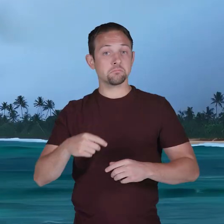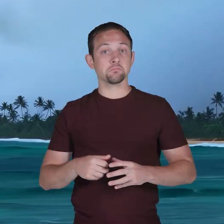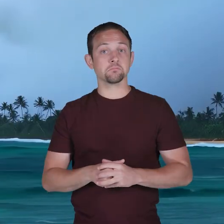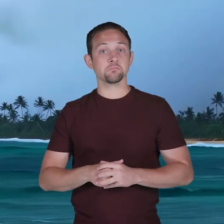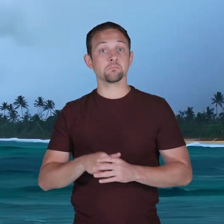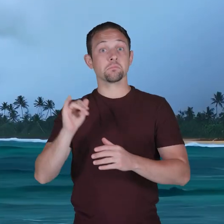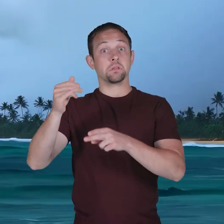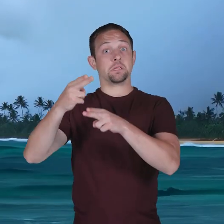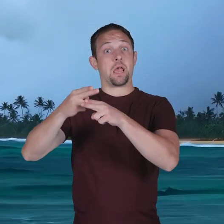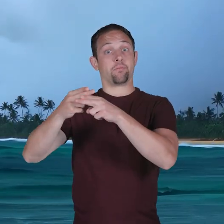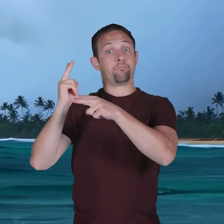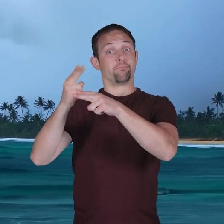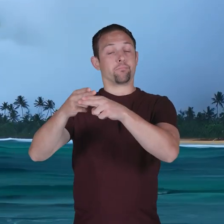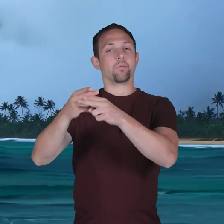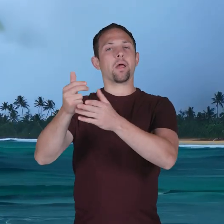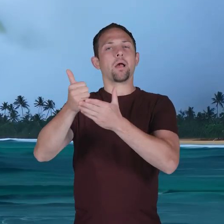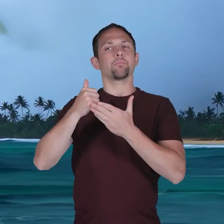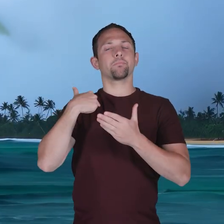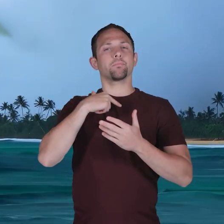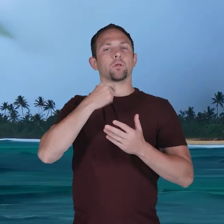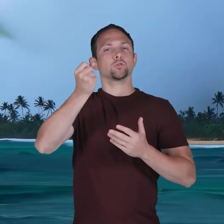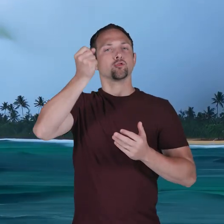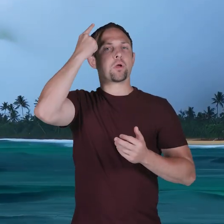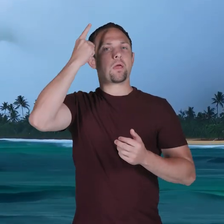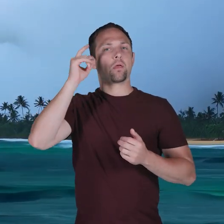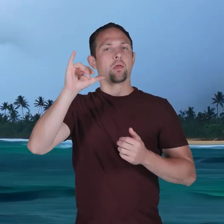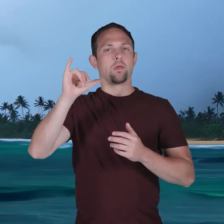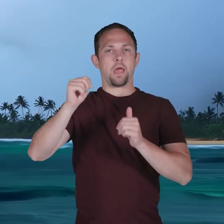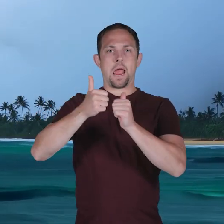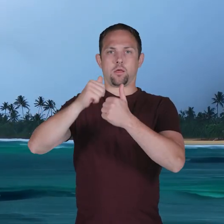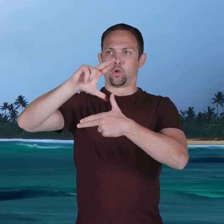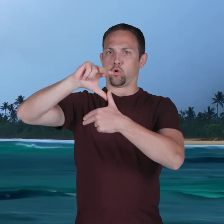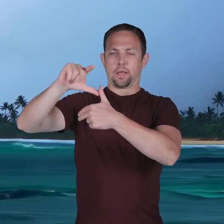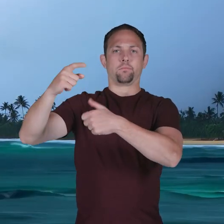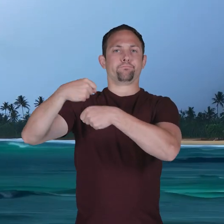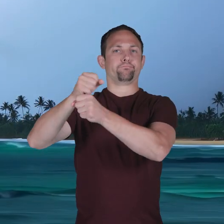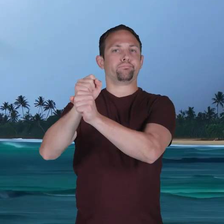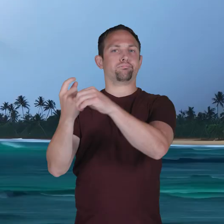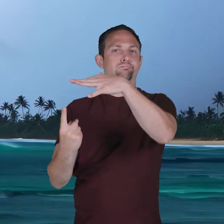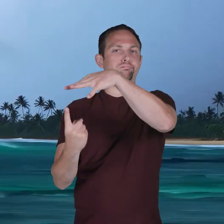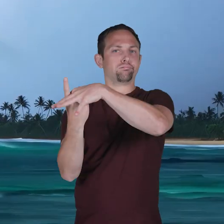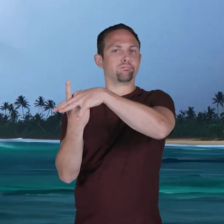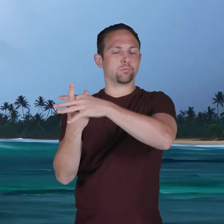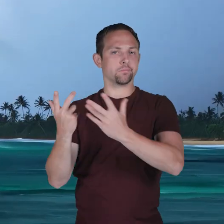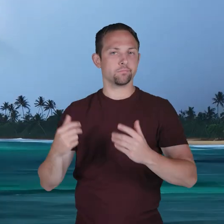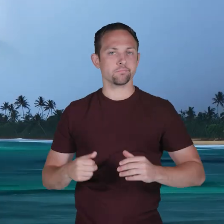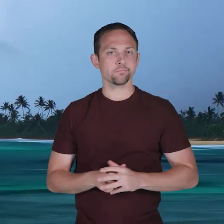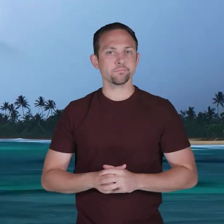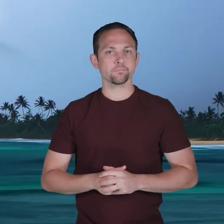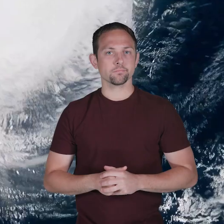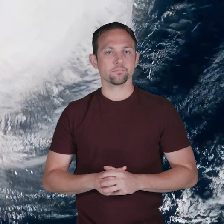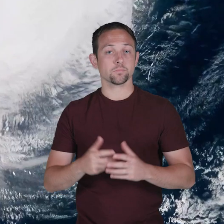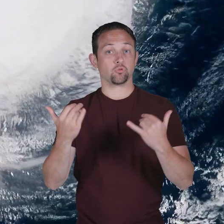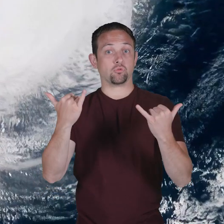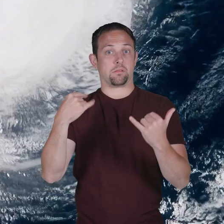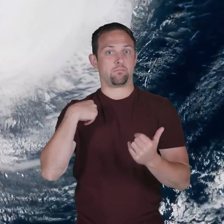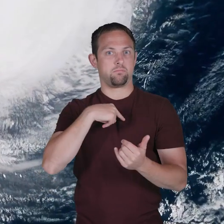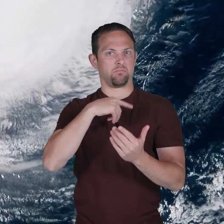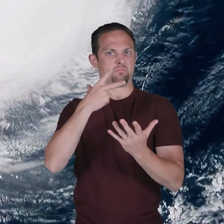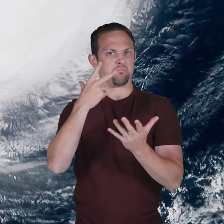This name actually gives us more understanding about how hurricanes are formed. Today, we are going to